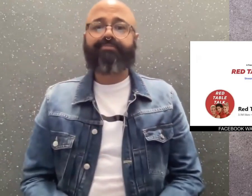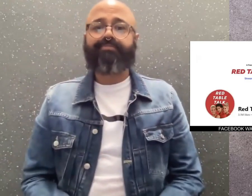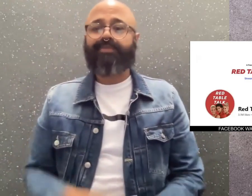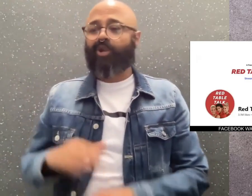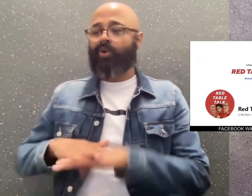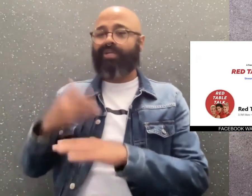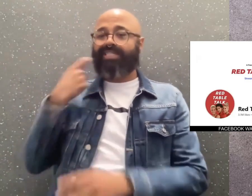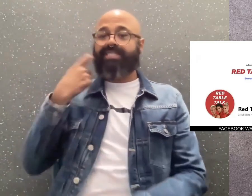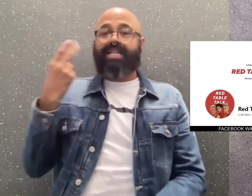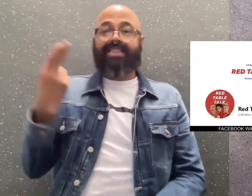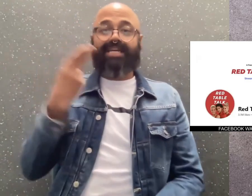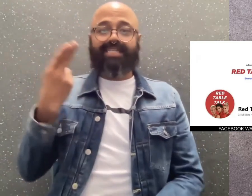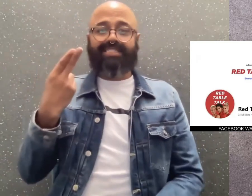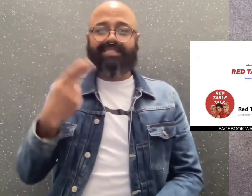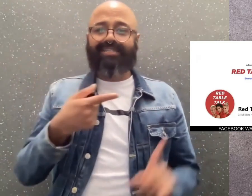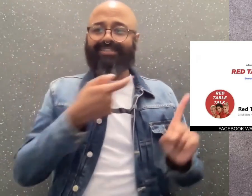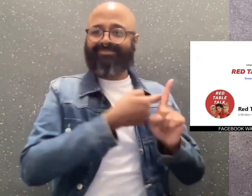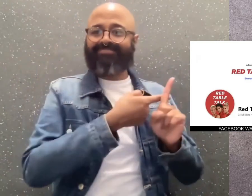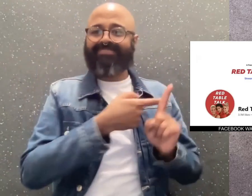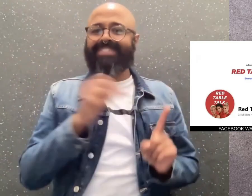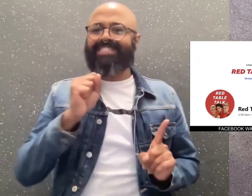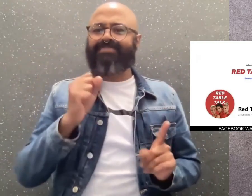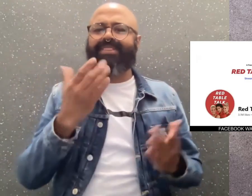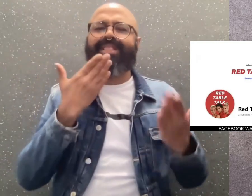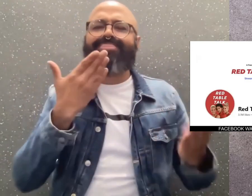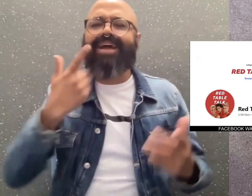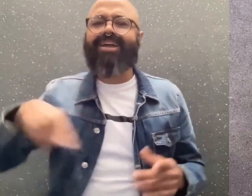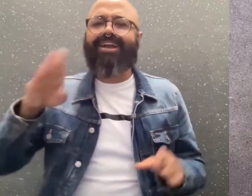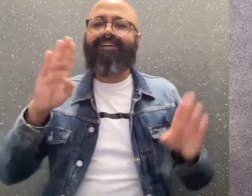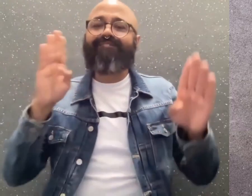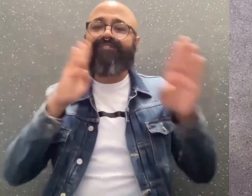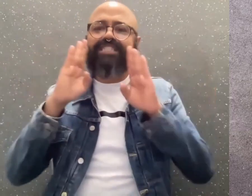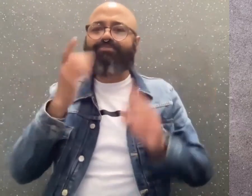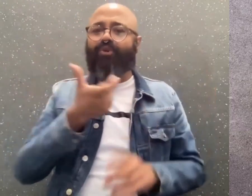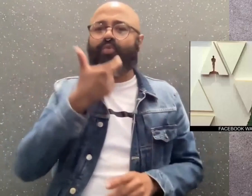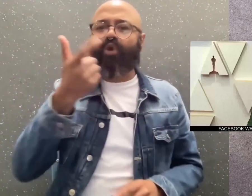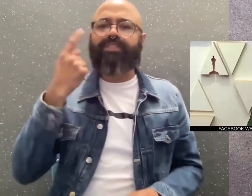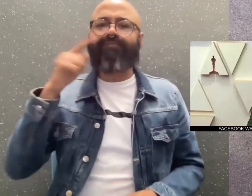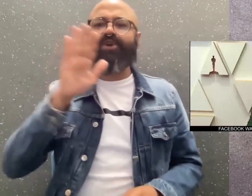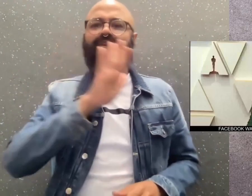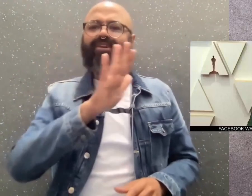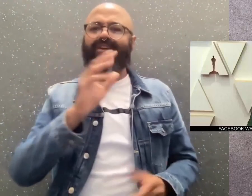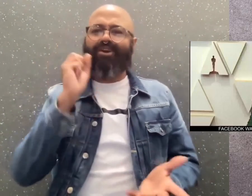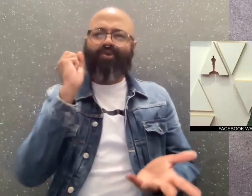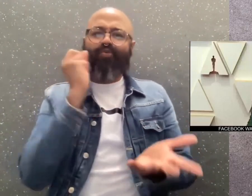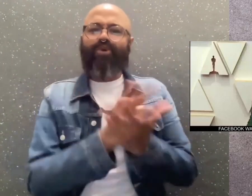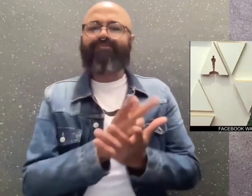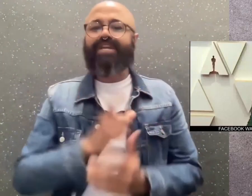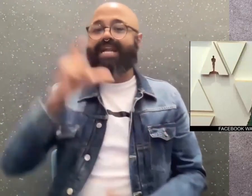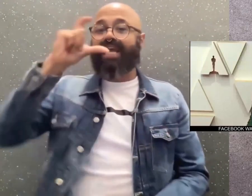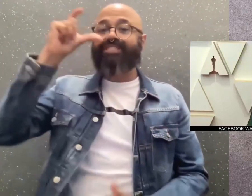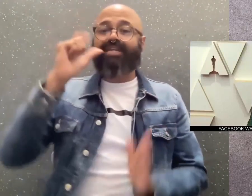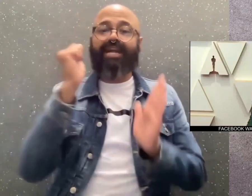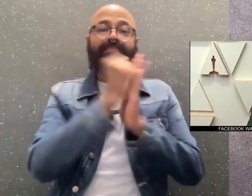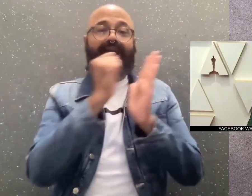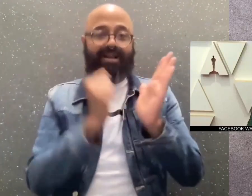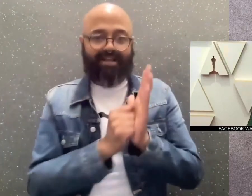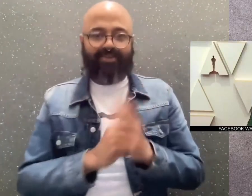On Thursday, Pinkett Smith thanked Facebook Watch on her verified Instagram account and said she is actively